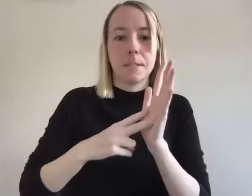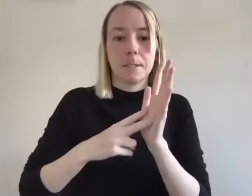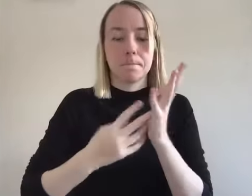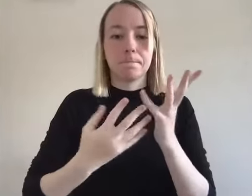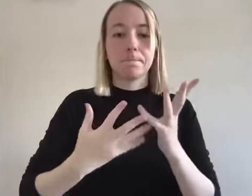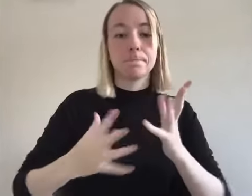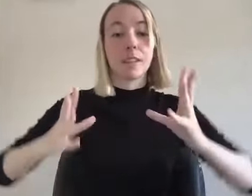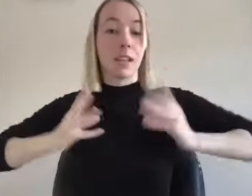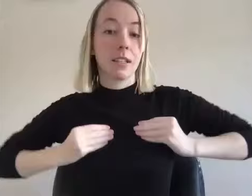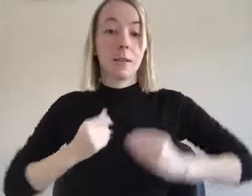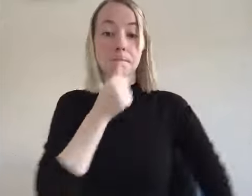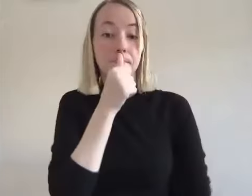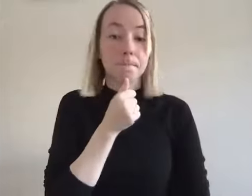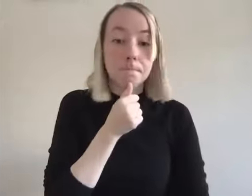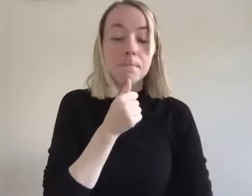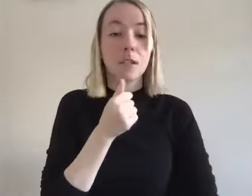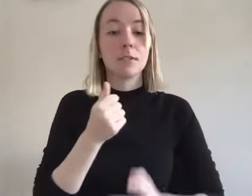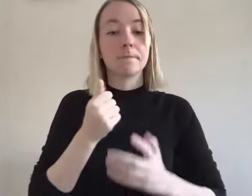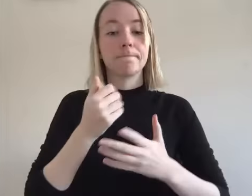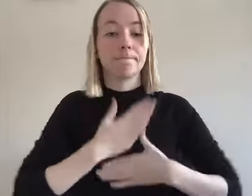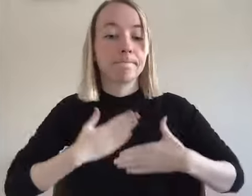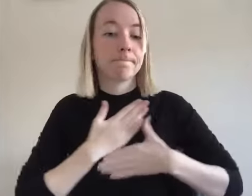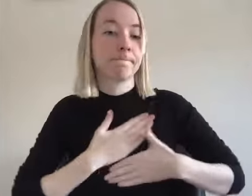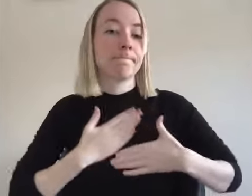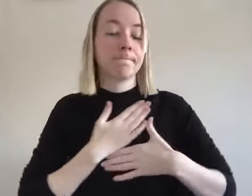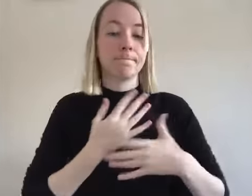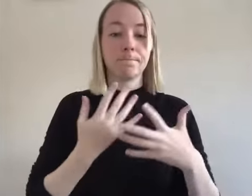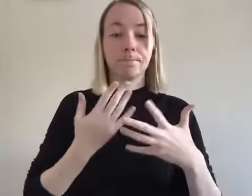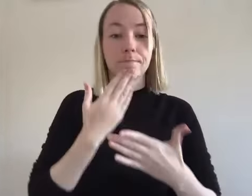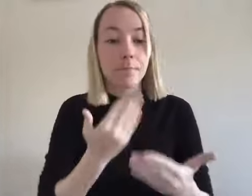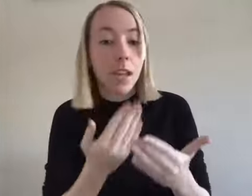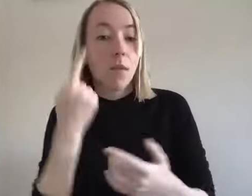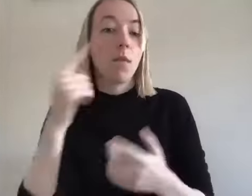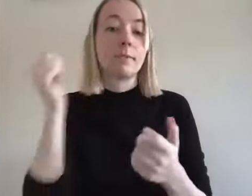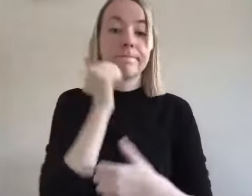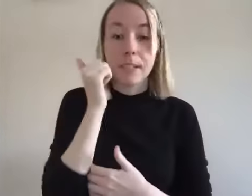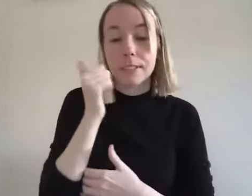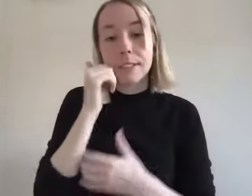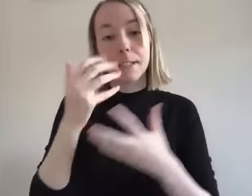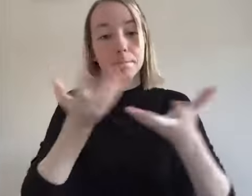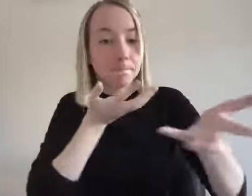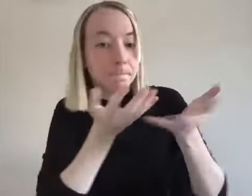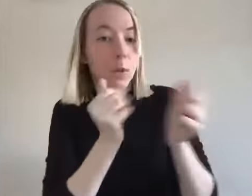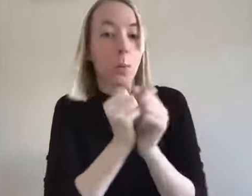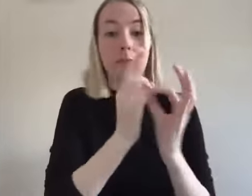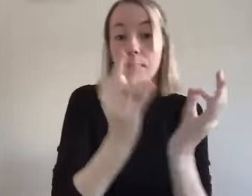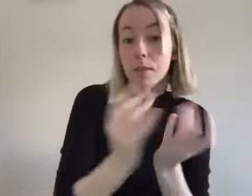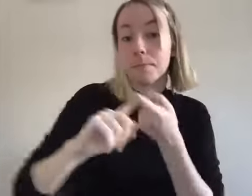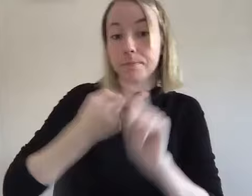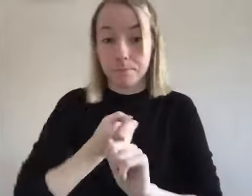hostilities and adopting the attitude of tolerance courtesy and appreciating or an appreciation in our daily interactions with uh family and friends